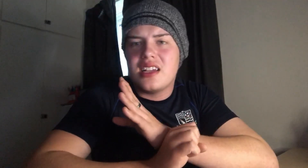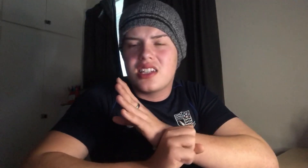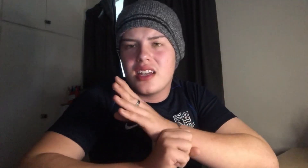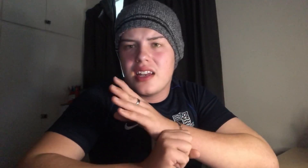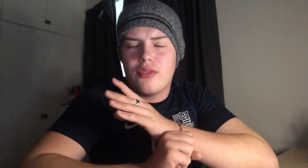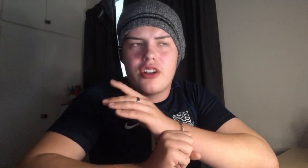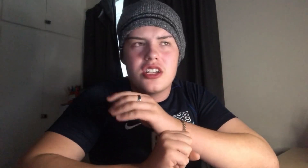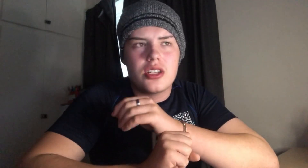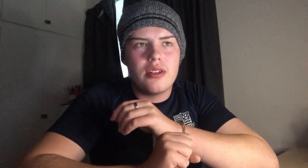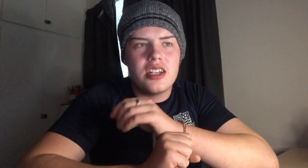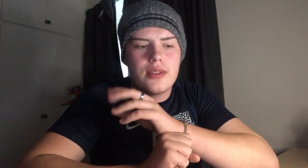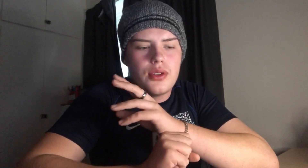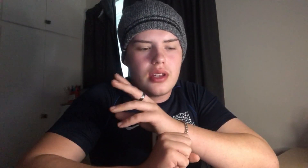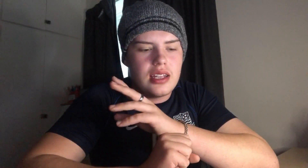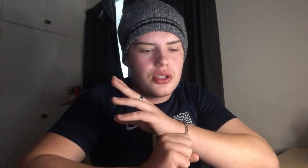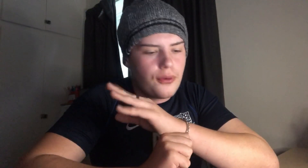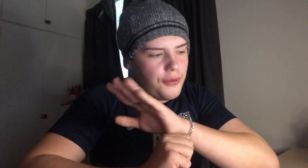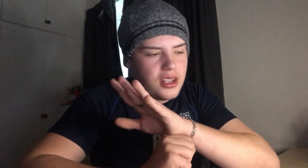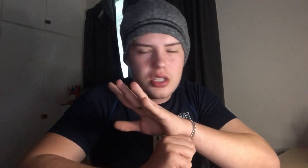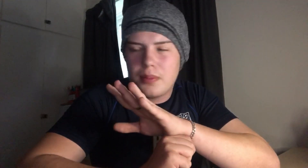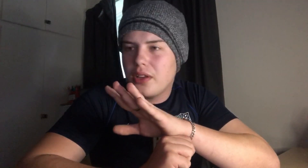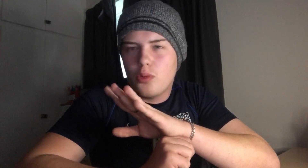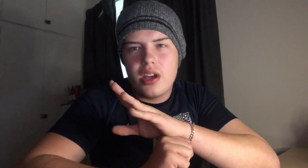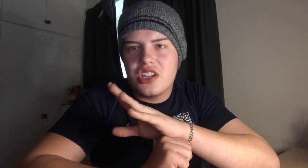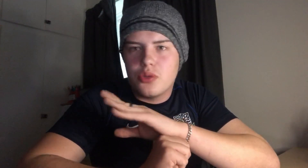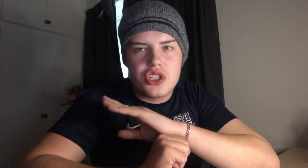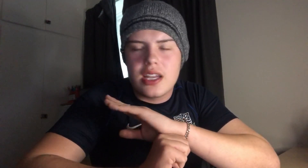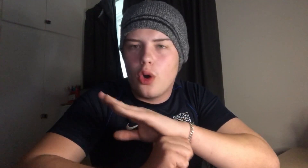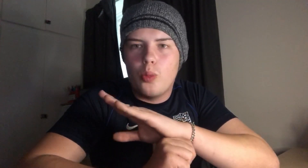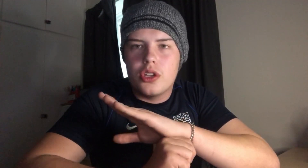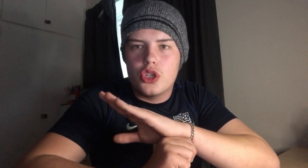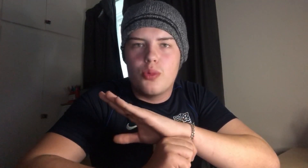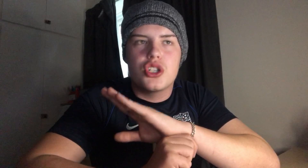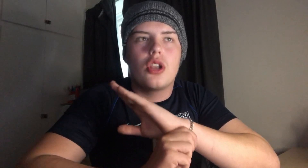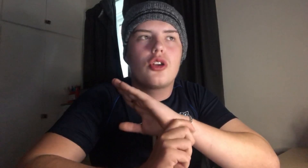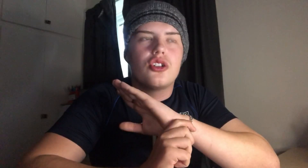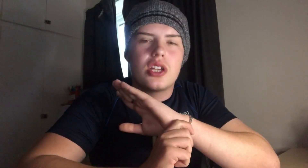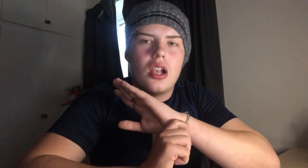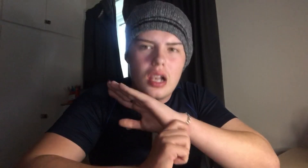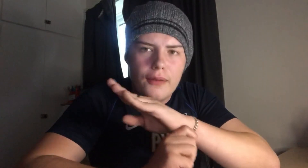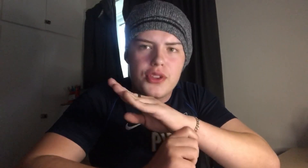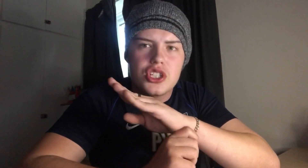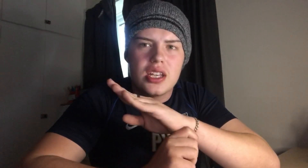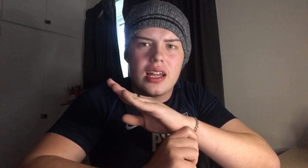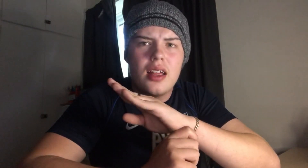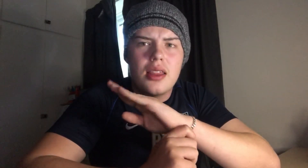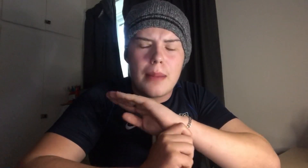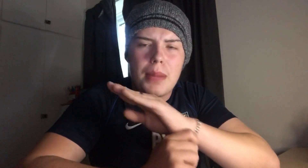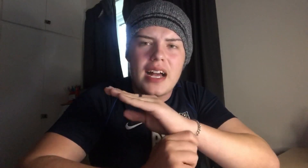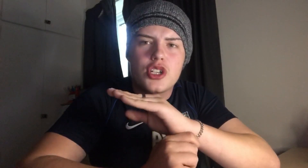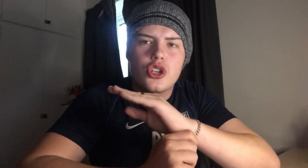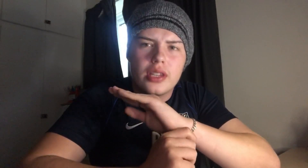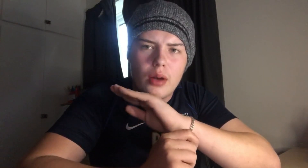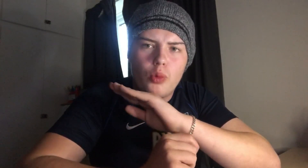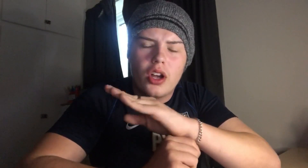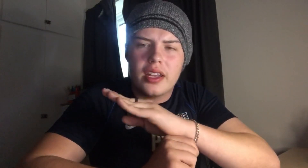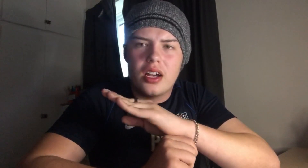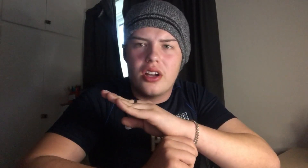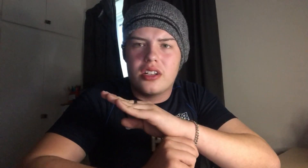He said in a recent interview that he's not fussed about the wage. He'll just get on with the job, which I've got to say, I love to see that. That passion, that working hard.